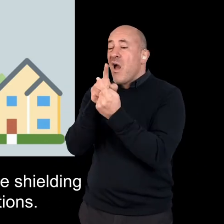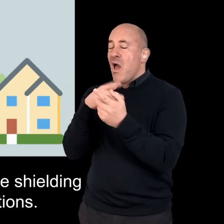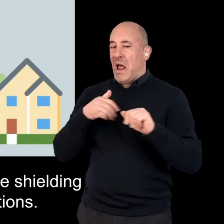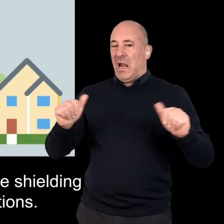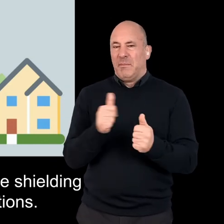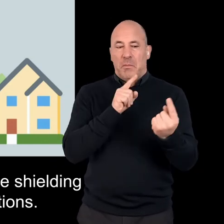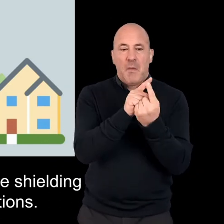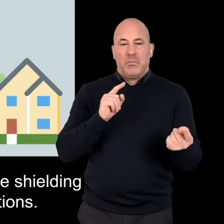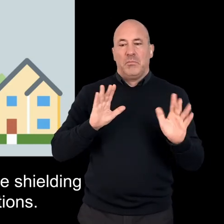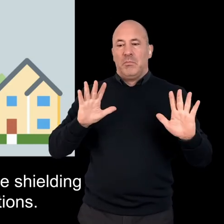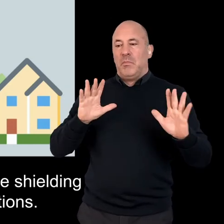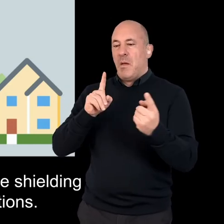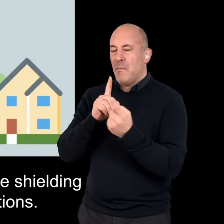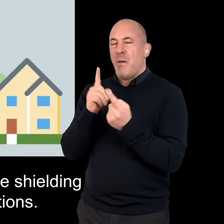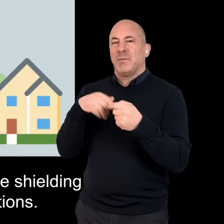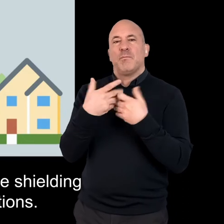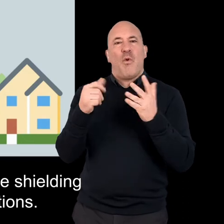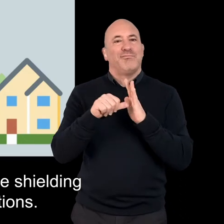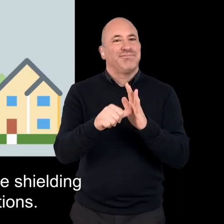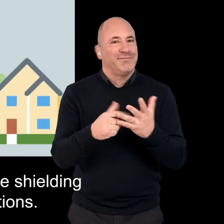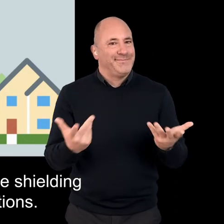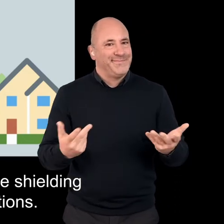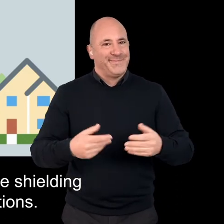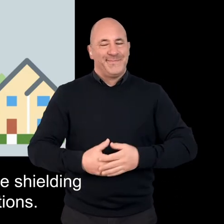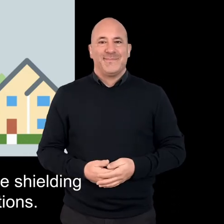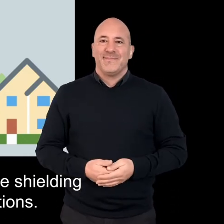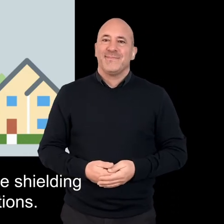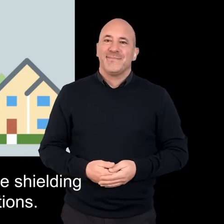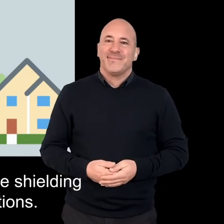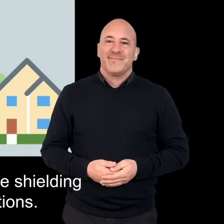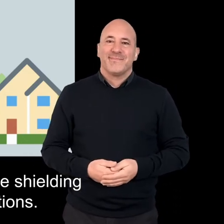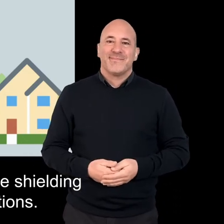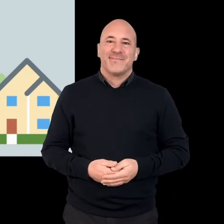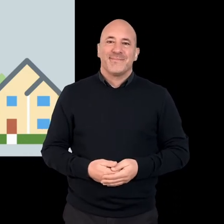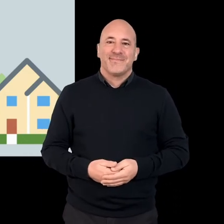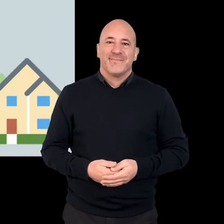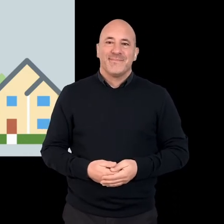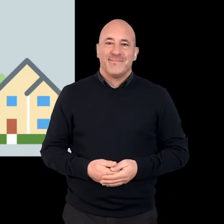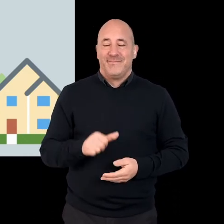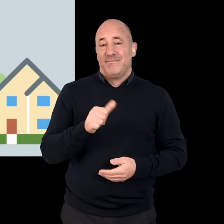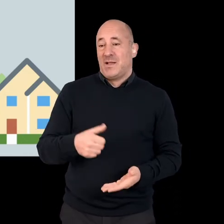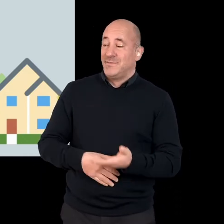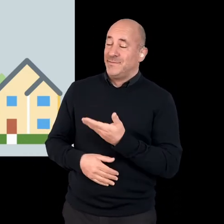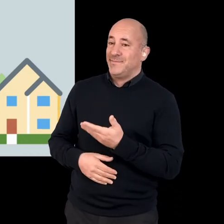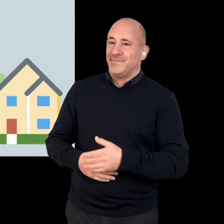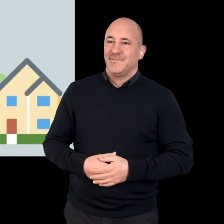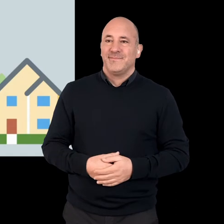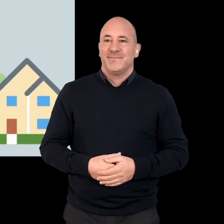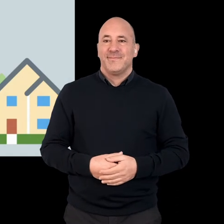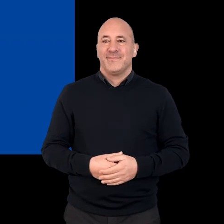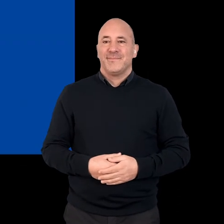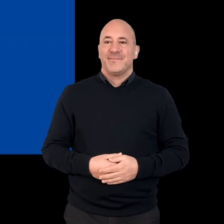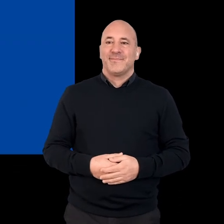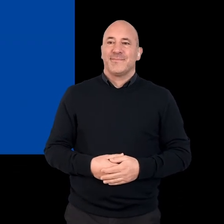many disabled people might still be shielding or limiting their in person interactions. Next slide, please.